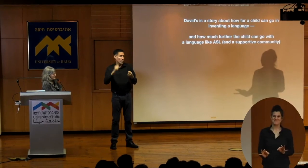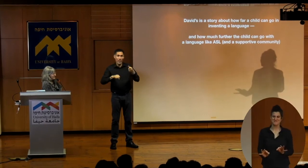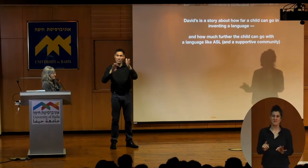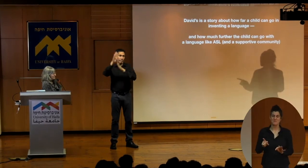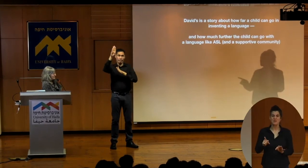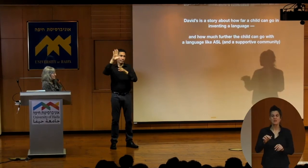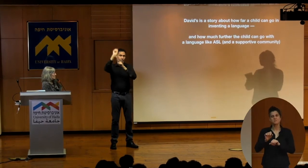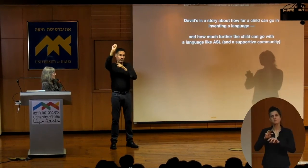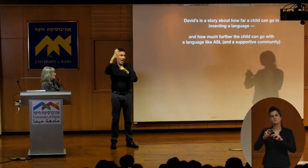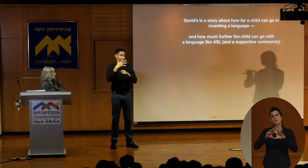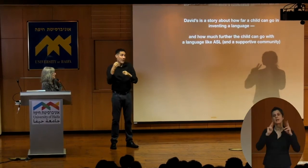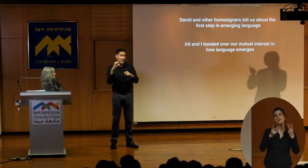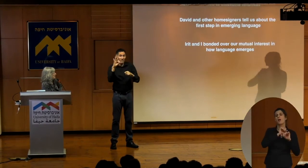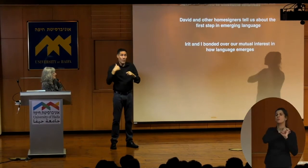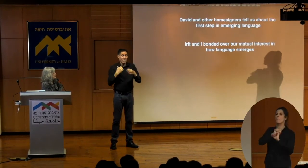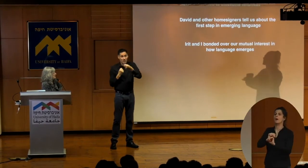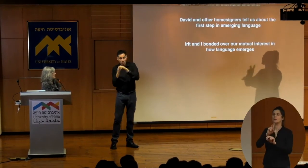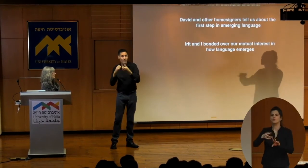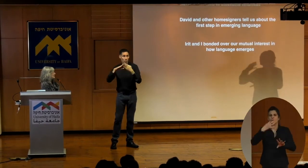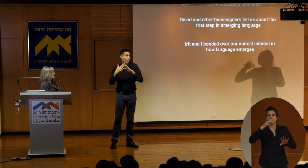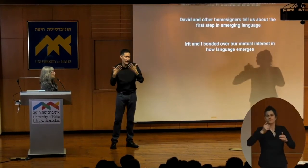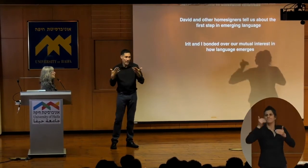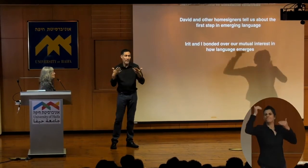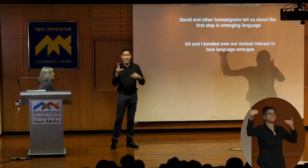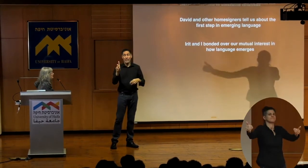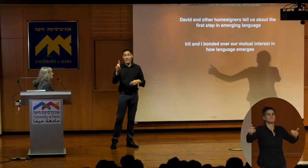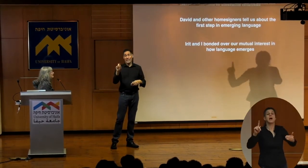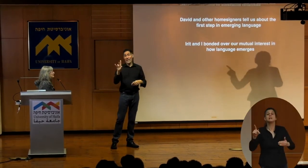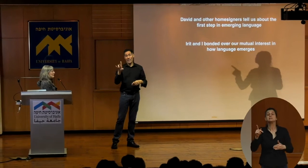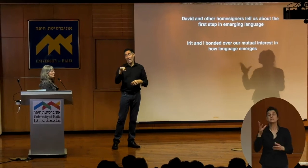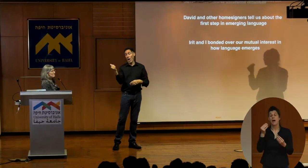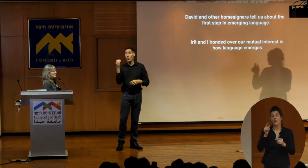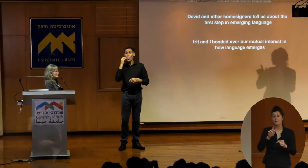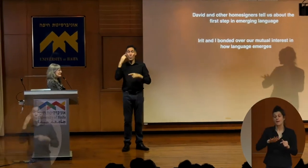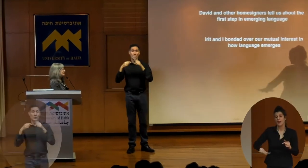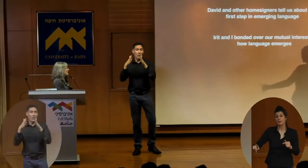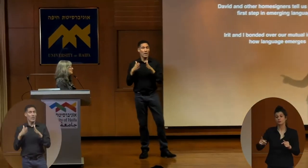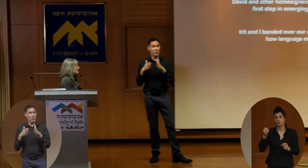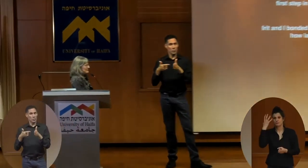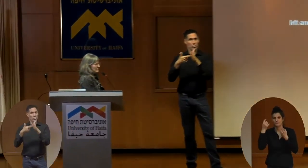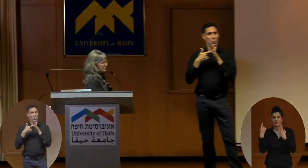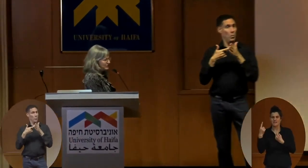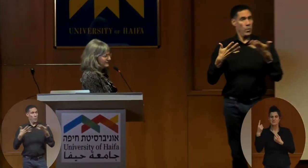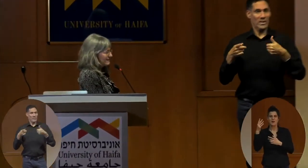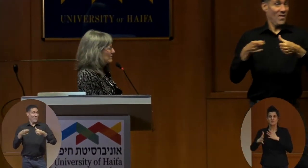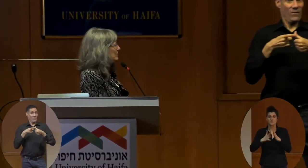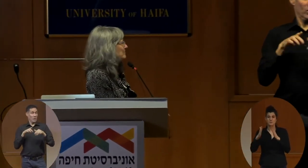very supportive community. So, David and other home signers tell us about the first step in emerging language.